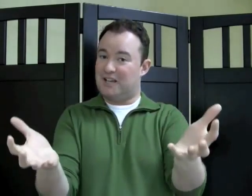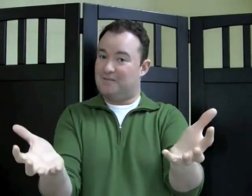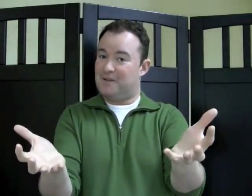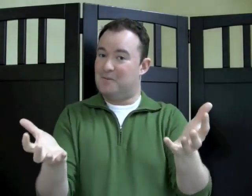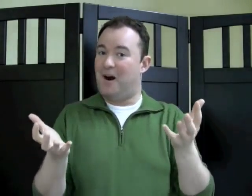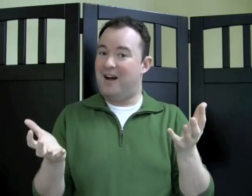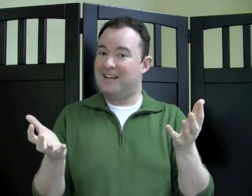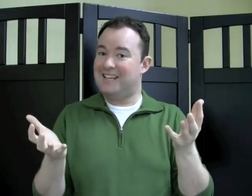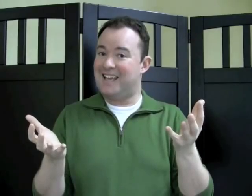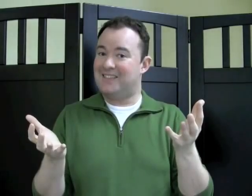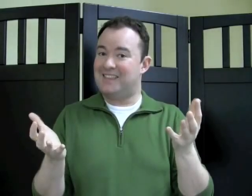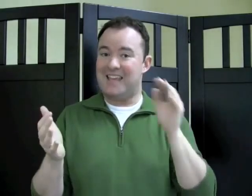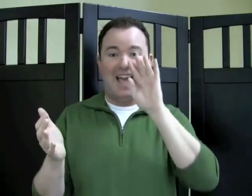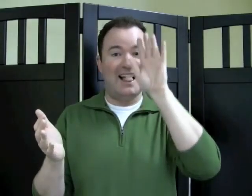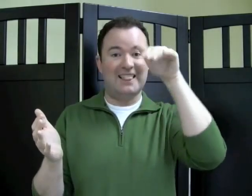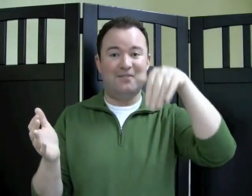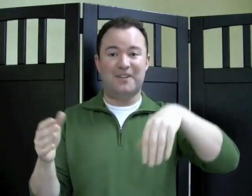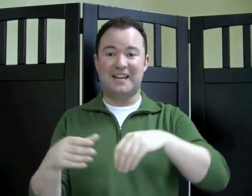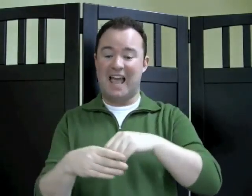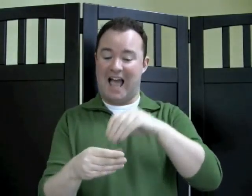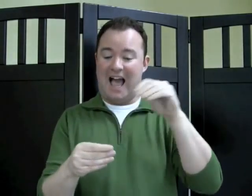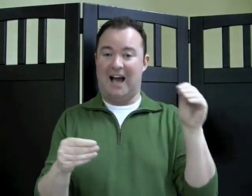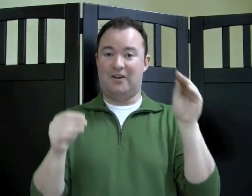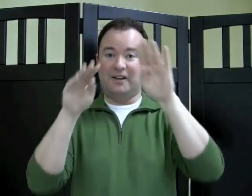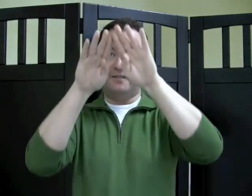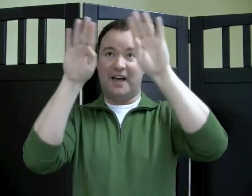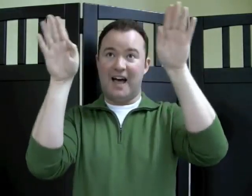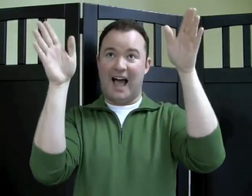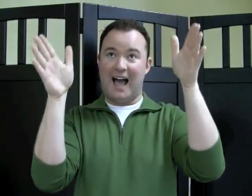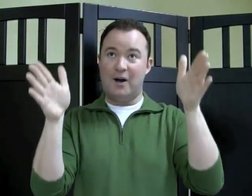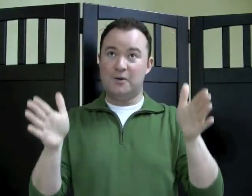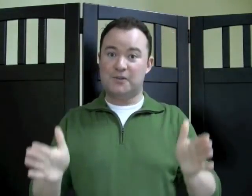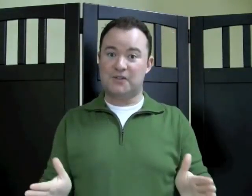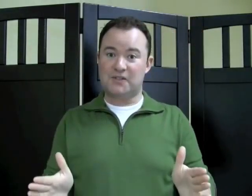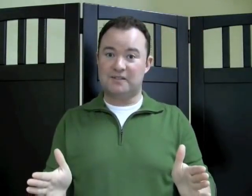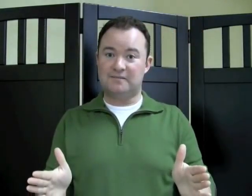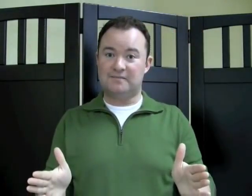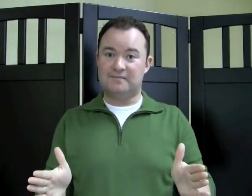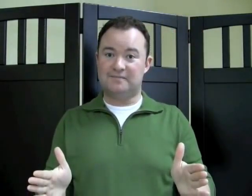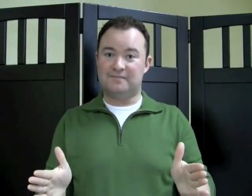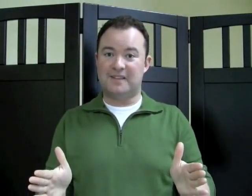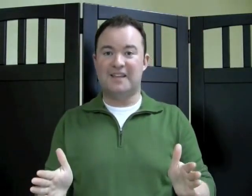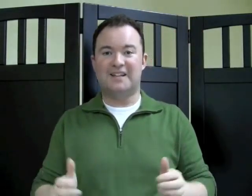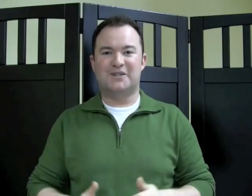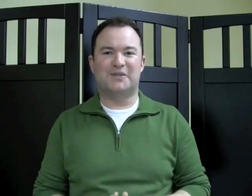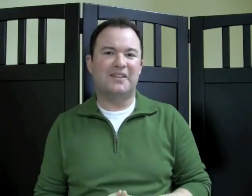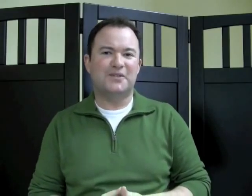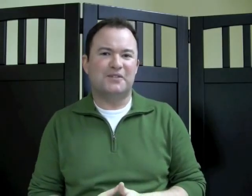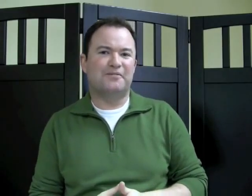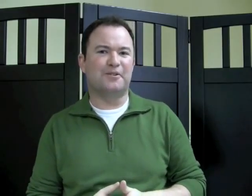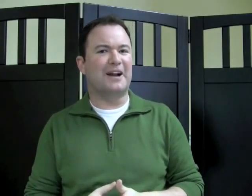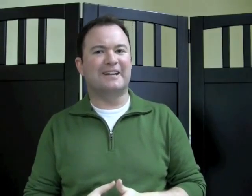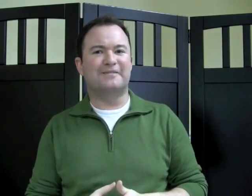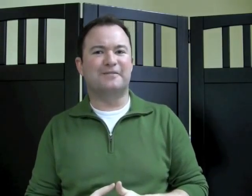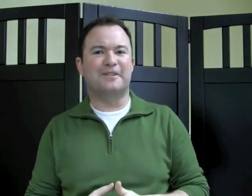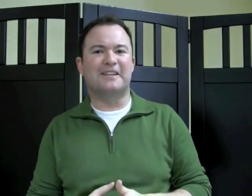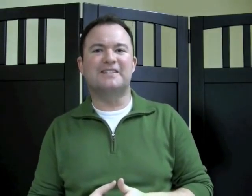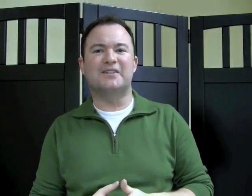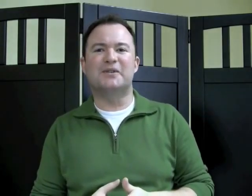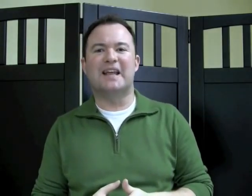If you wanna get the elephant out of the house. So, then there's a variety of different things that you can